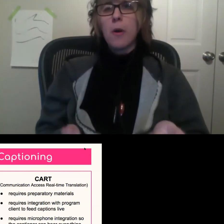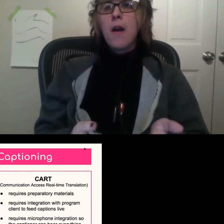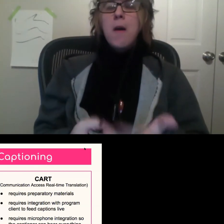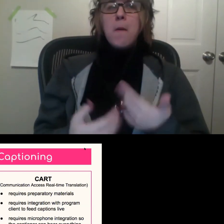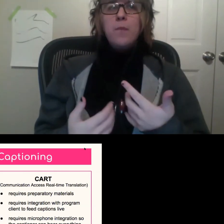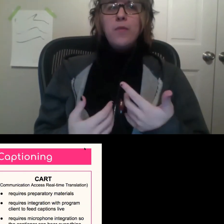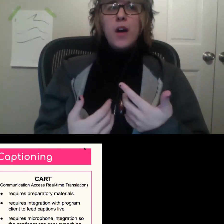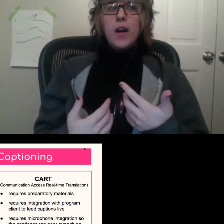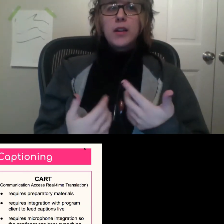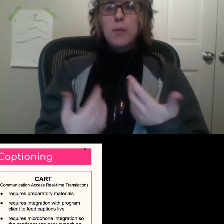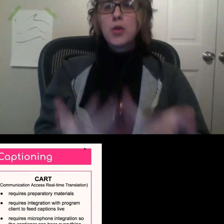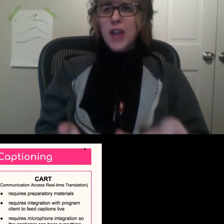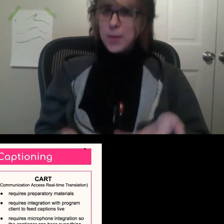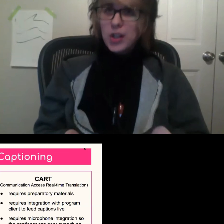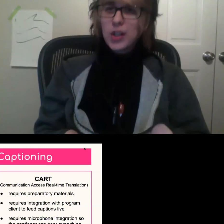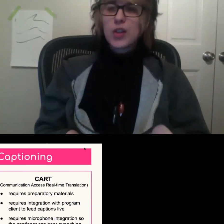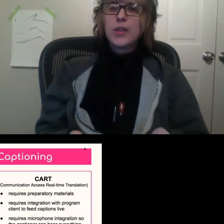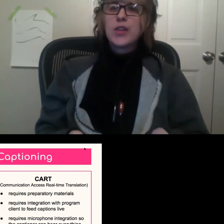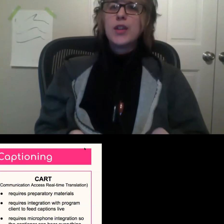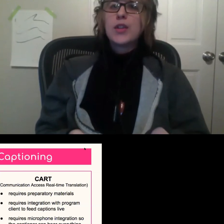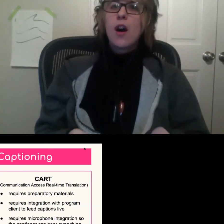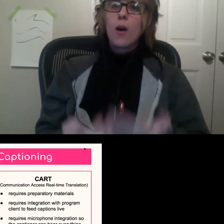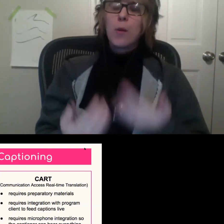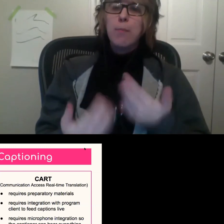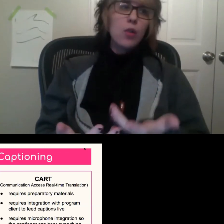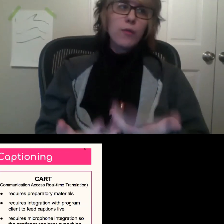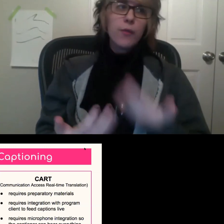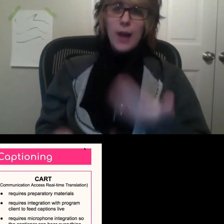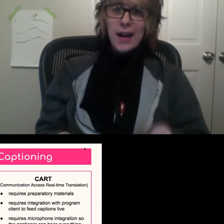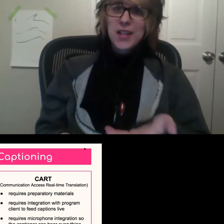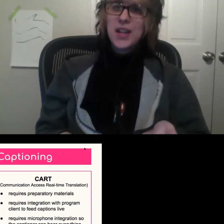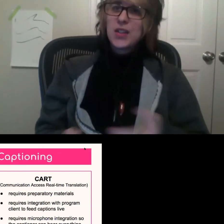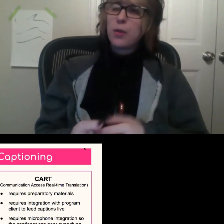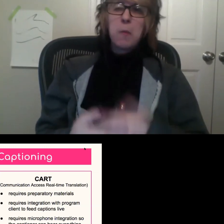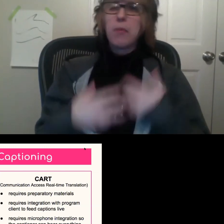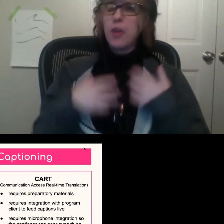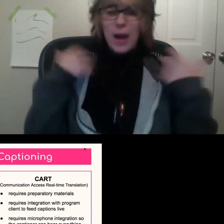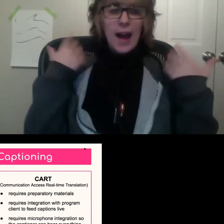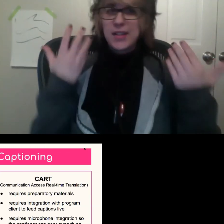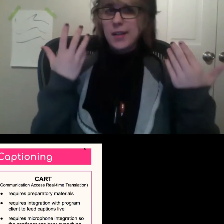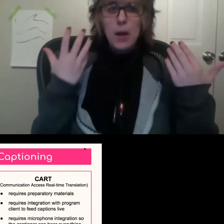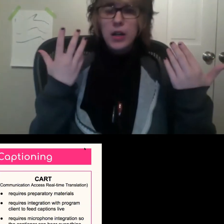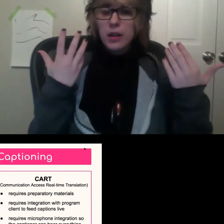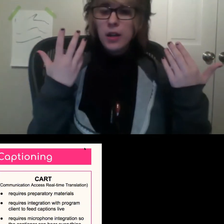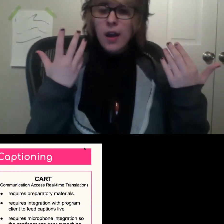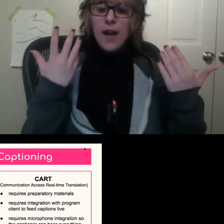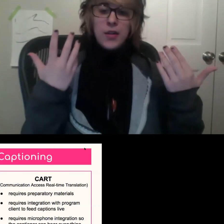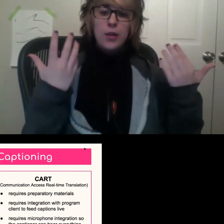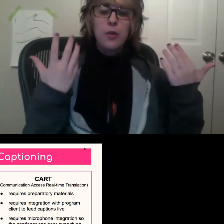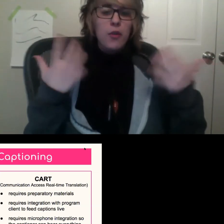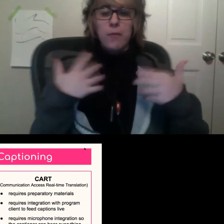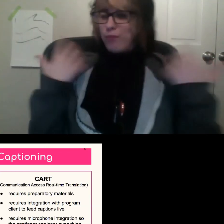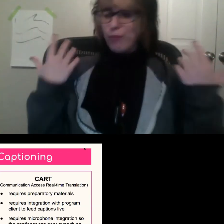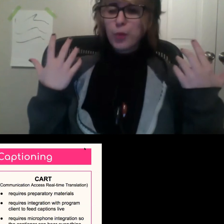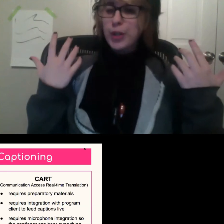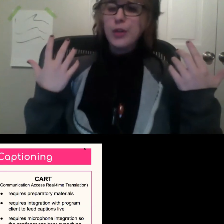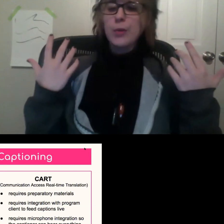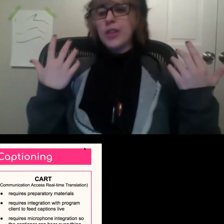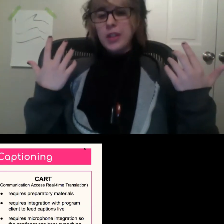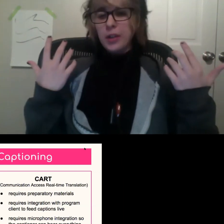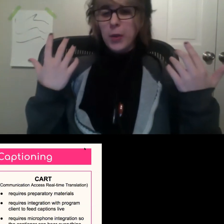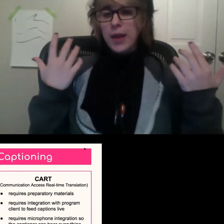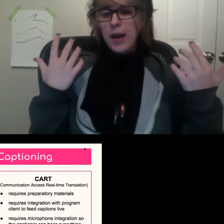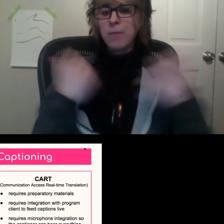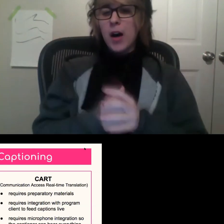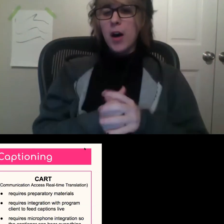remember most captioning services are built for access. So they're access minded. So they're pretty